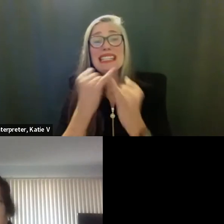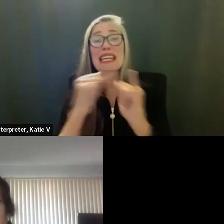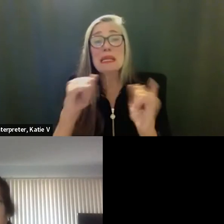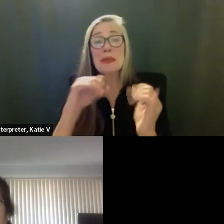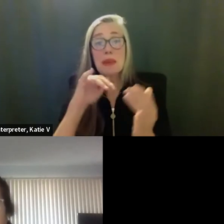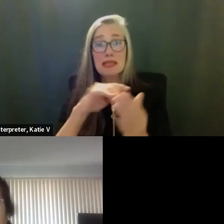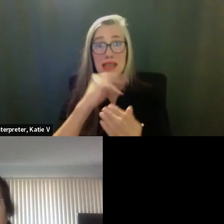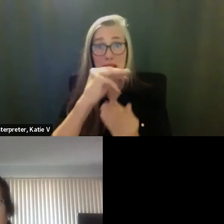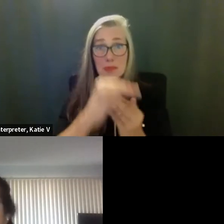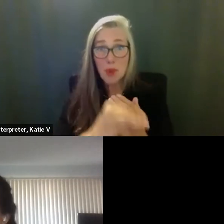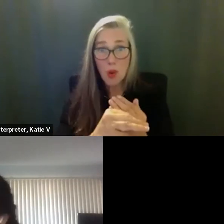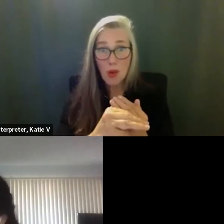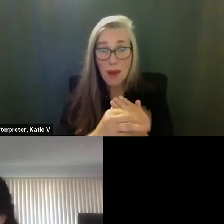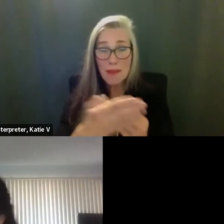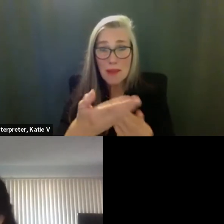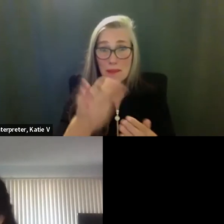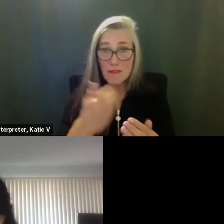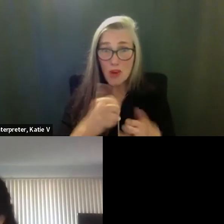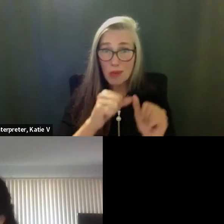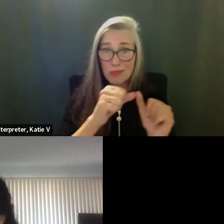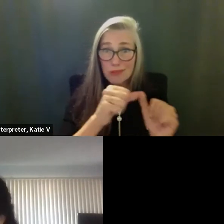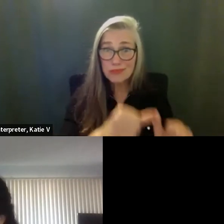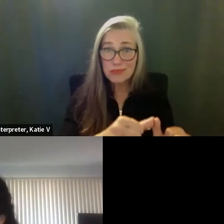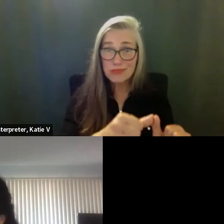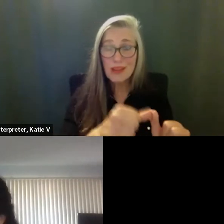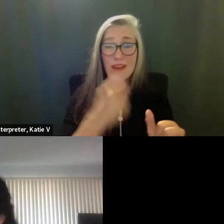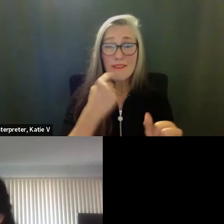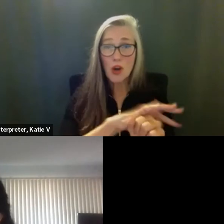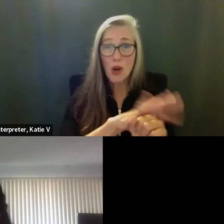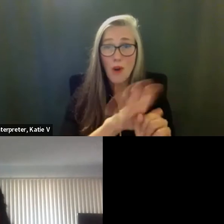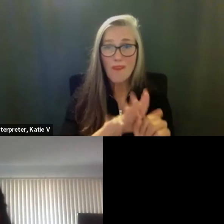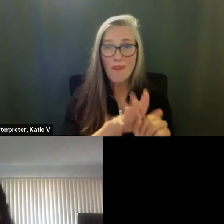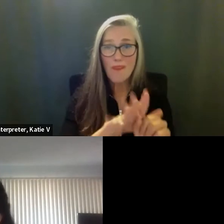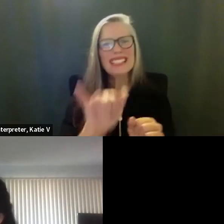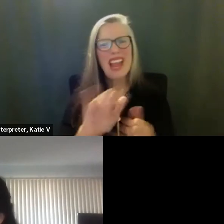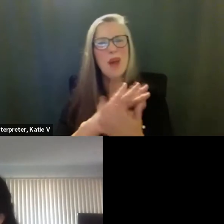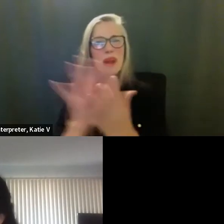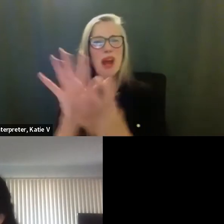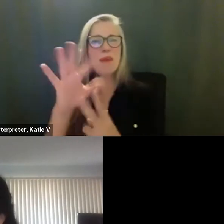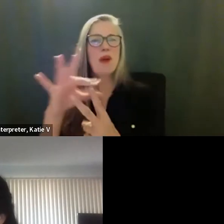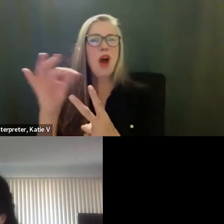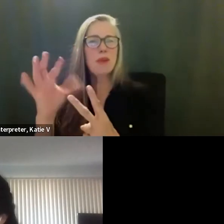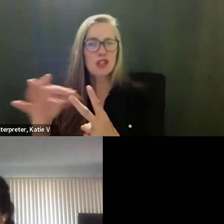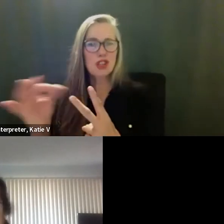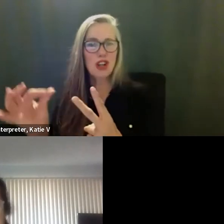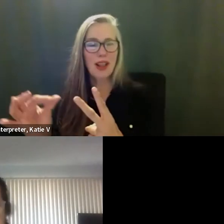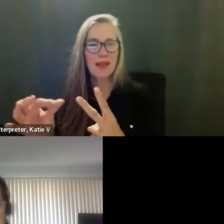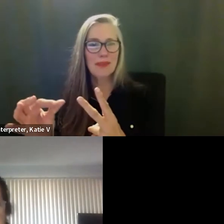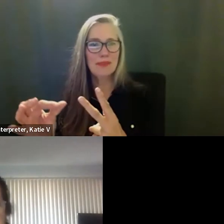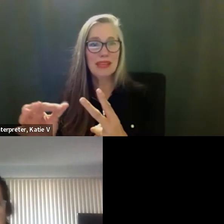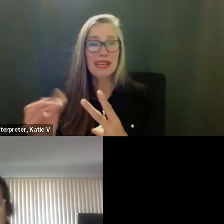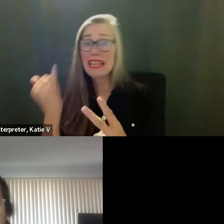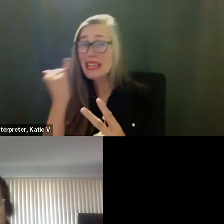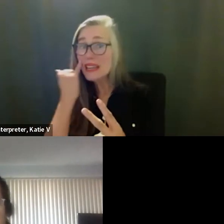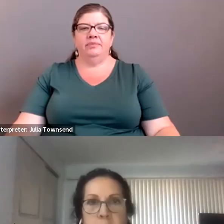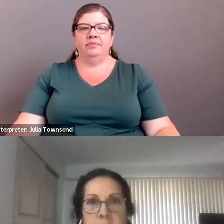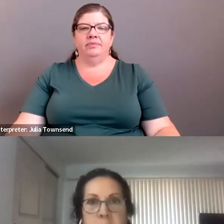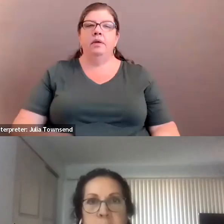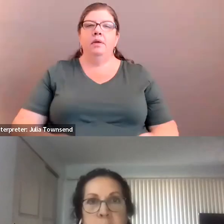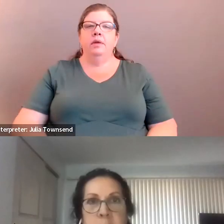that I might ask? Right now we're just asking you for a first read, and then we can come back for the final approval.